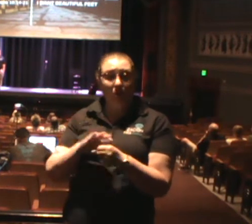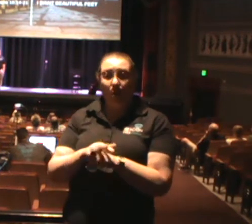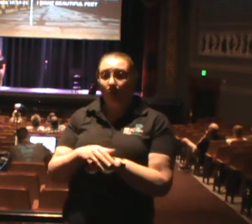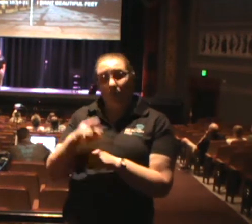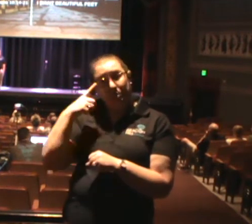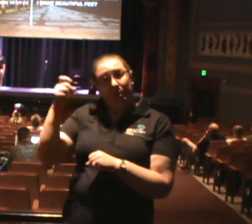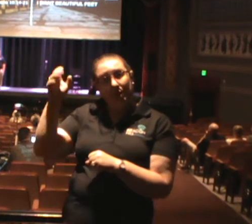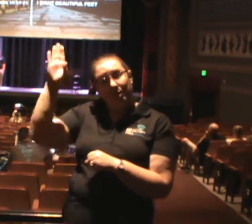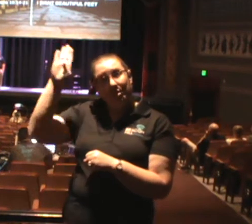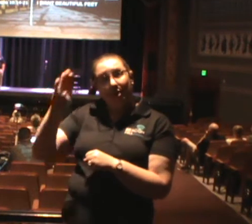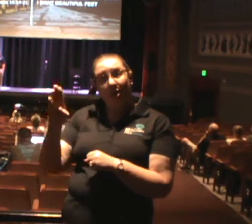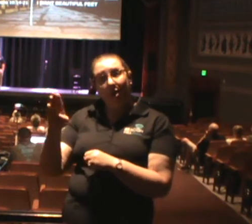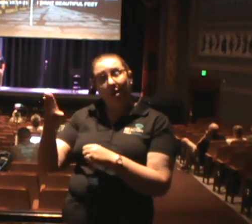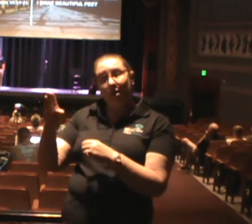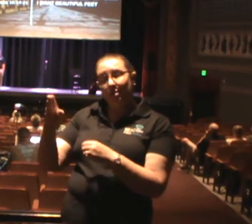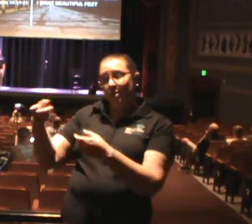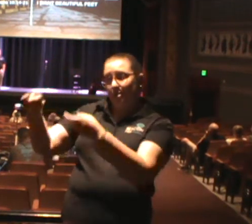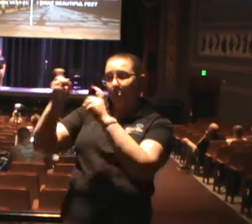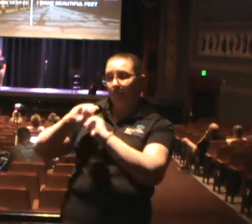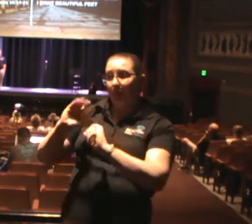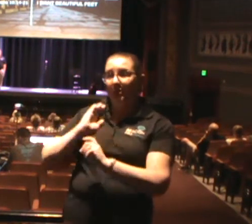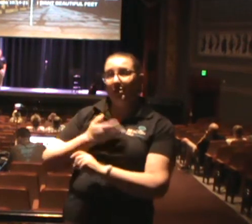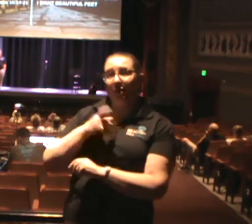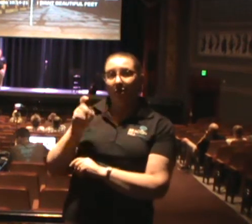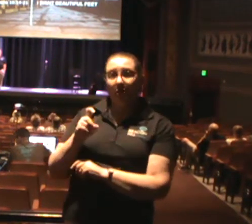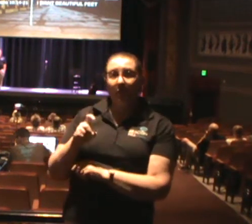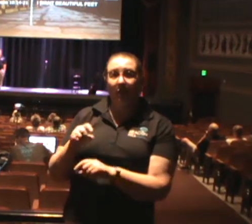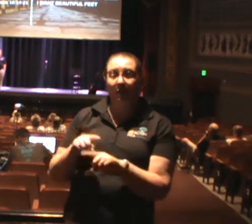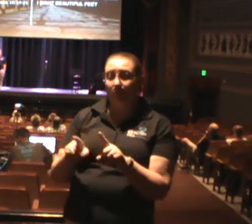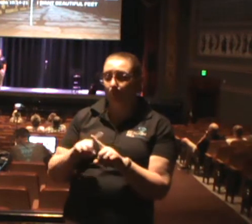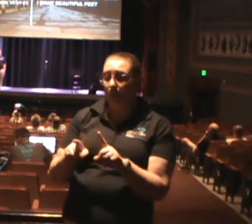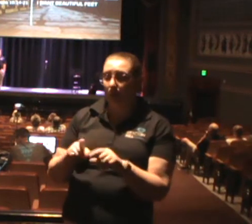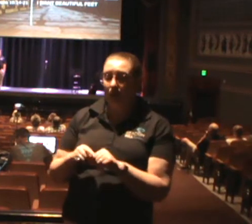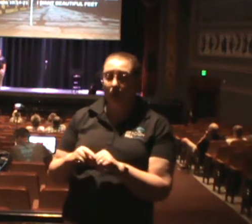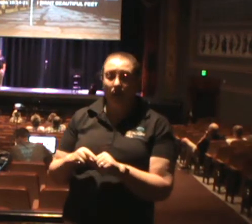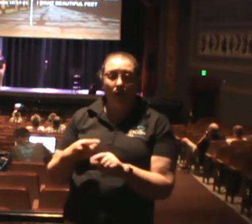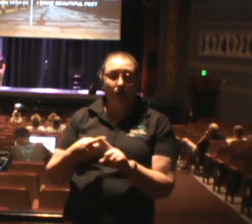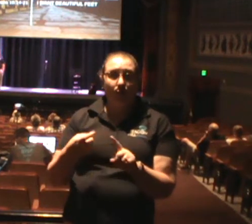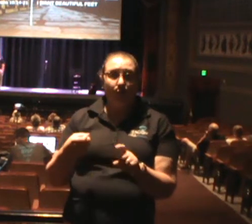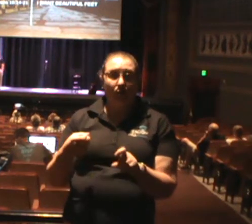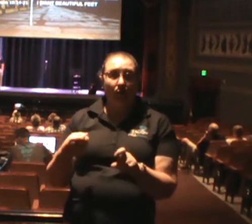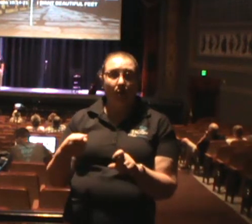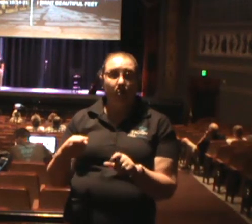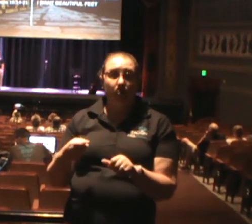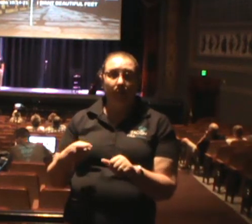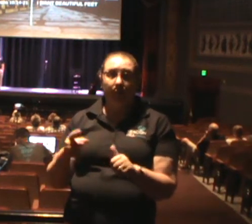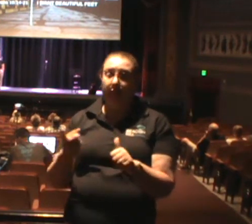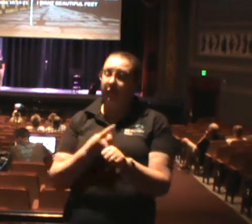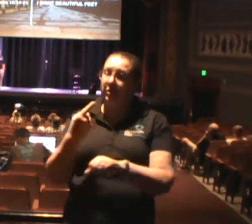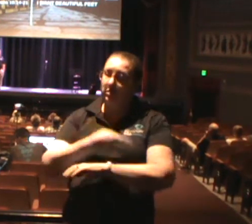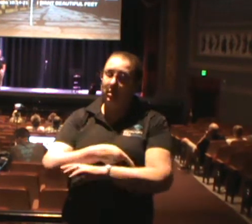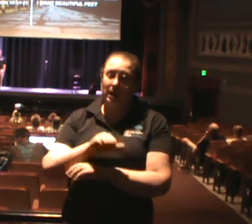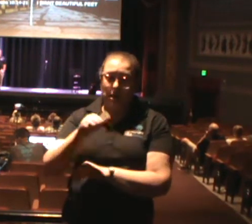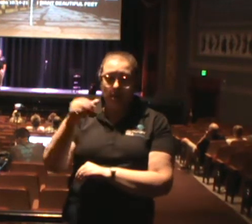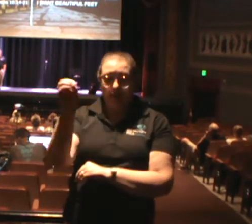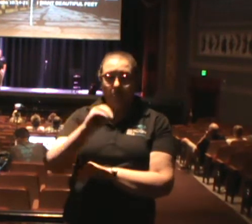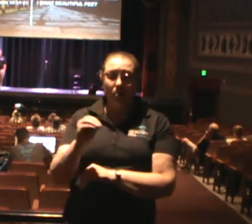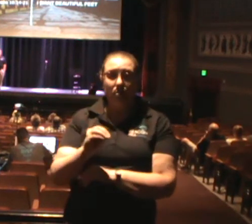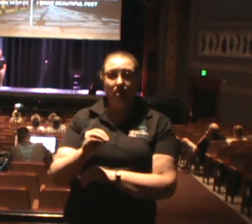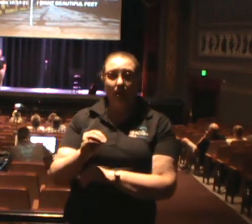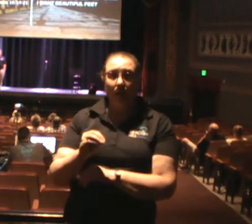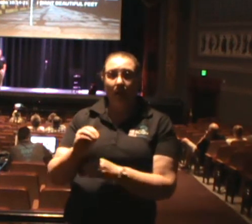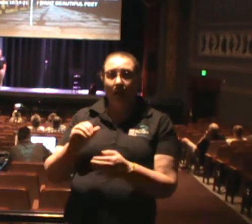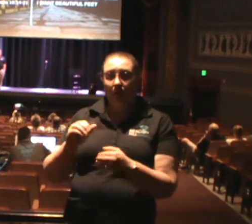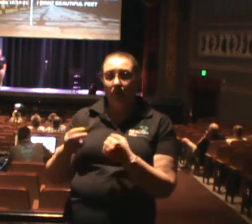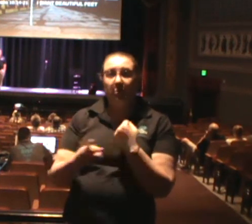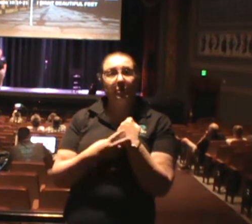church. And yet, from day one, we have put aside 10% out of every dollar that has come in here to go back out